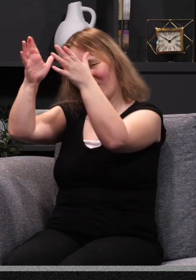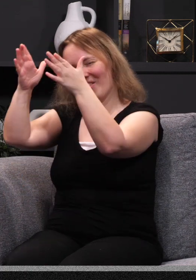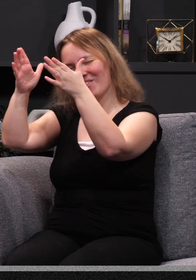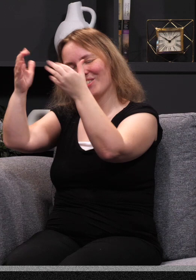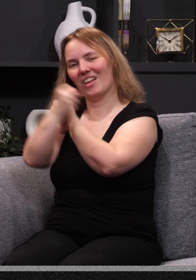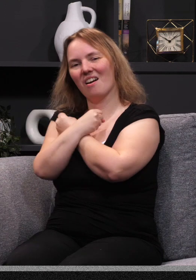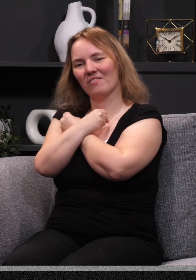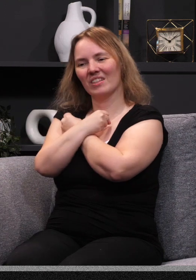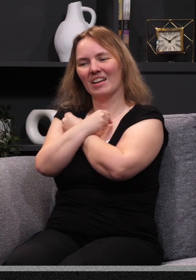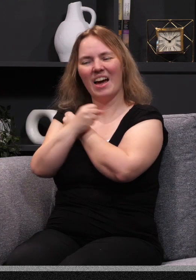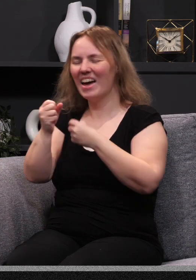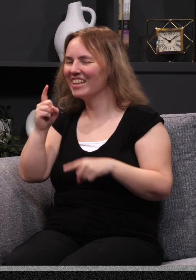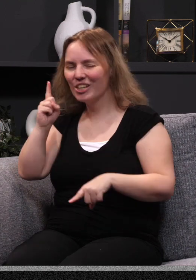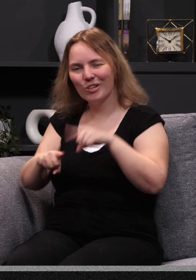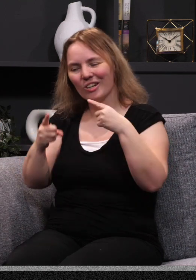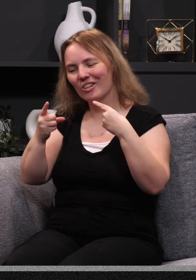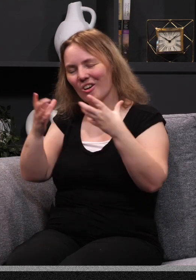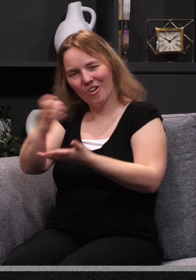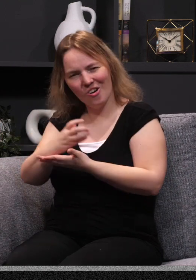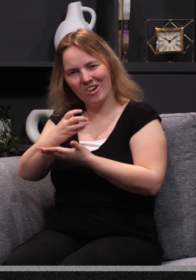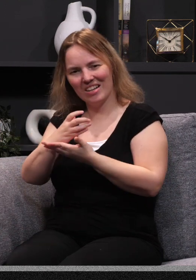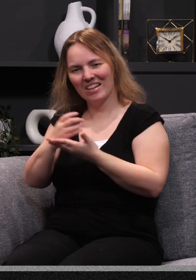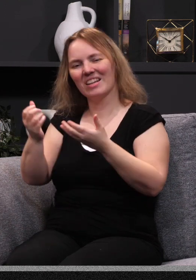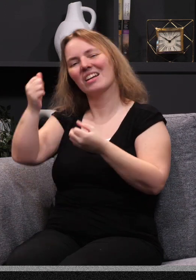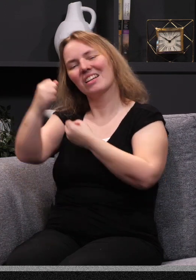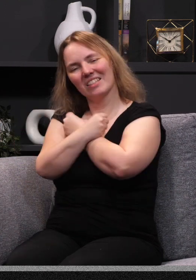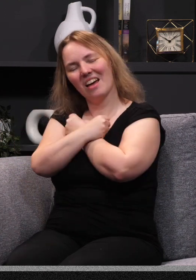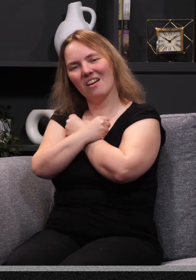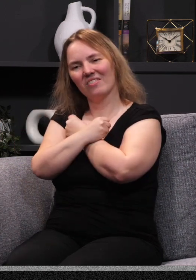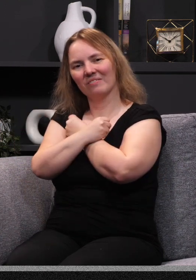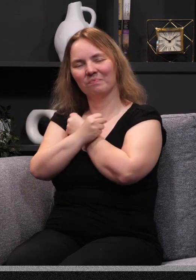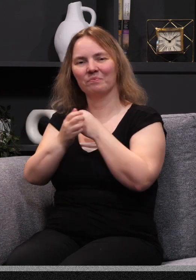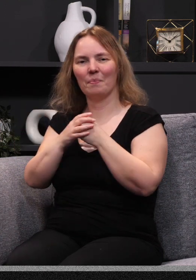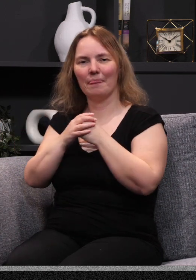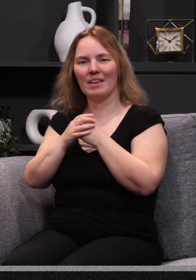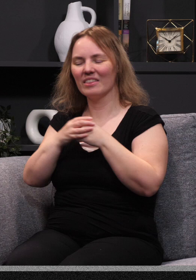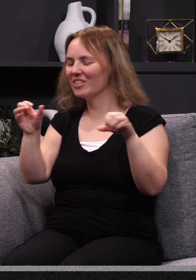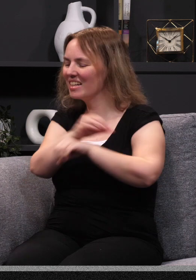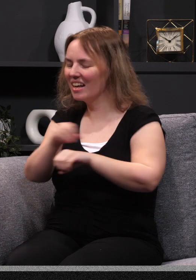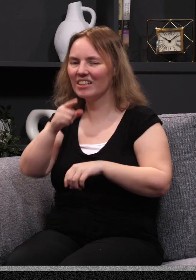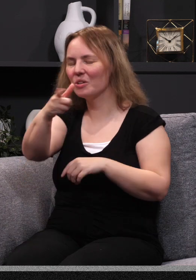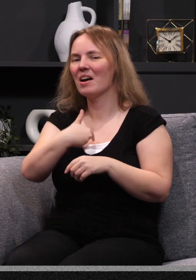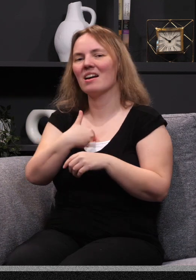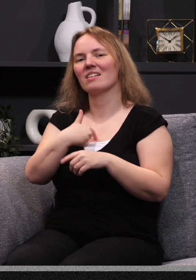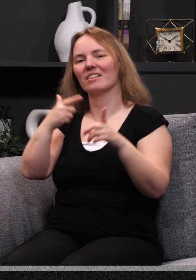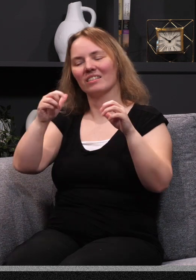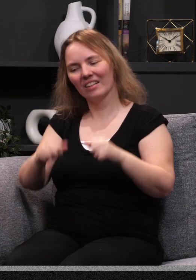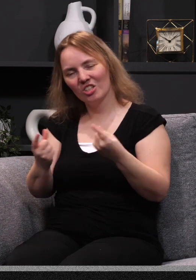nor could he earn his love by going to the cross, the Father simply loved his Son. In the same way, there is nothing you and